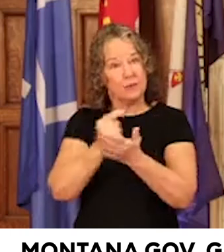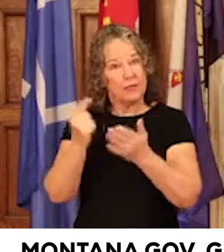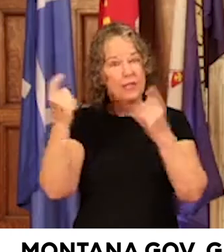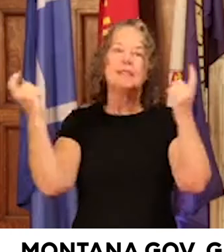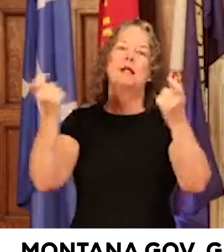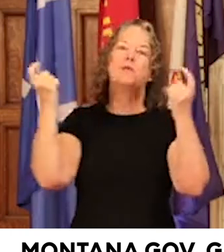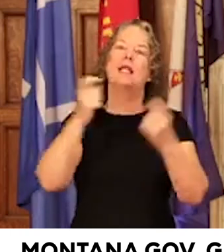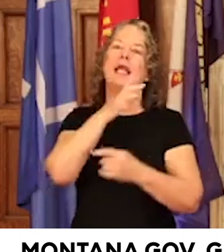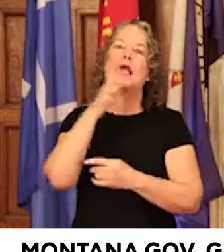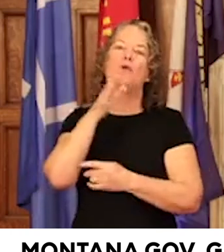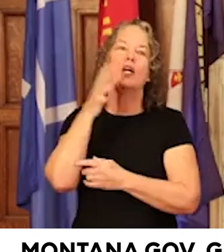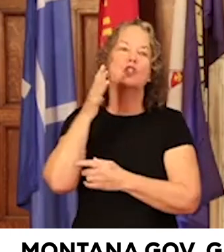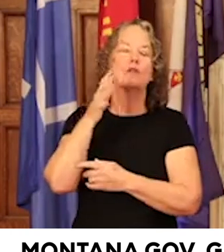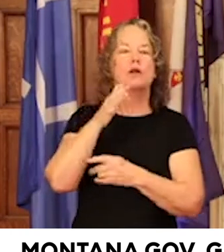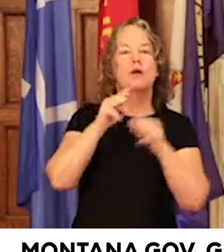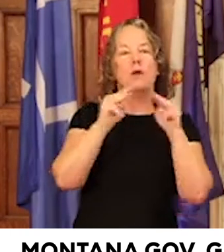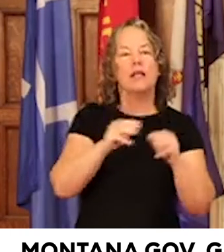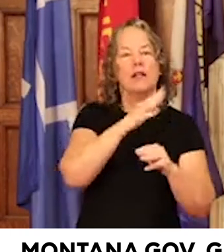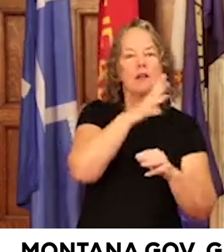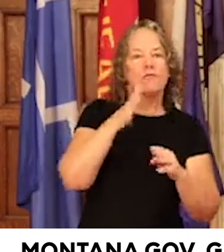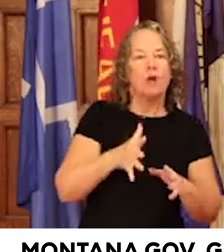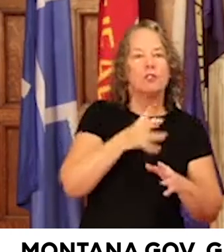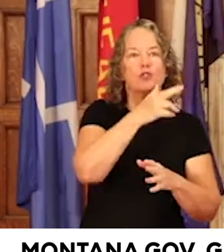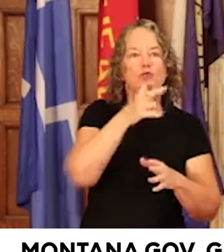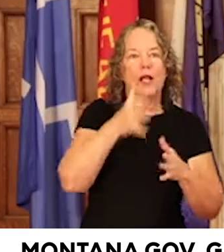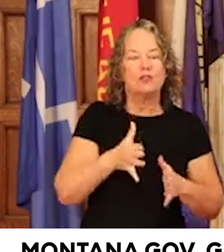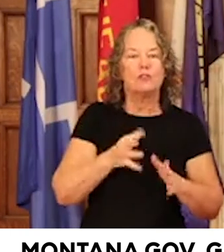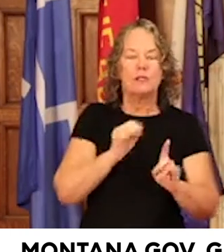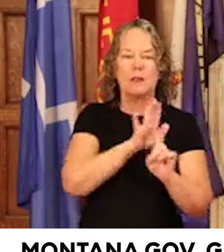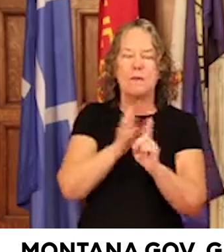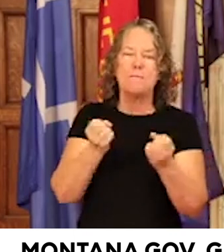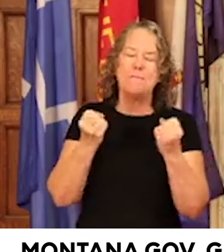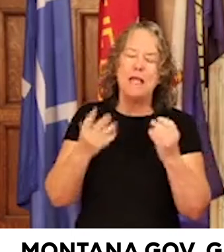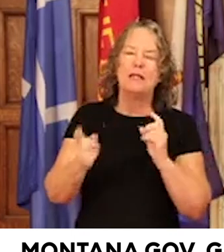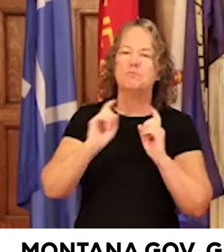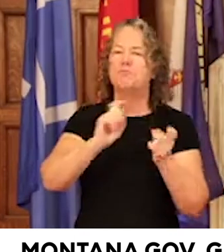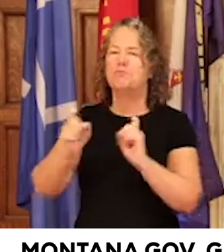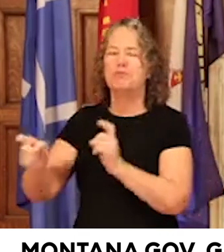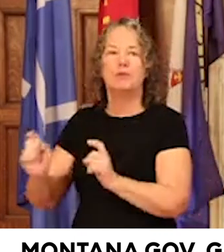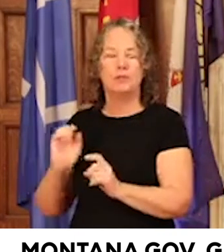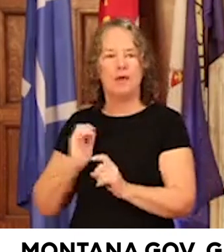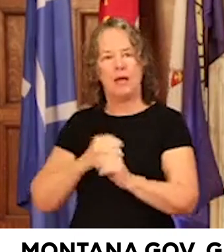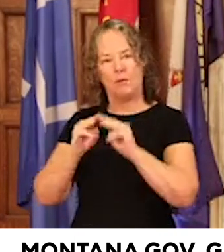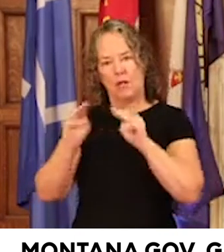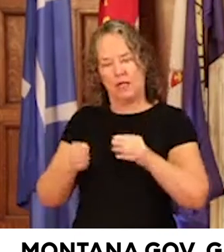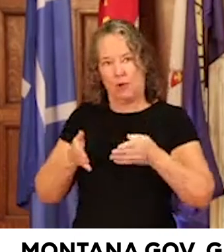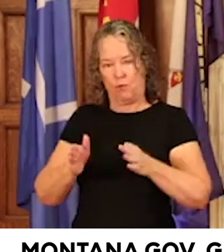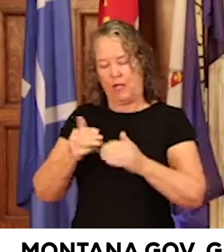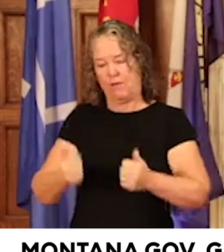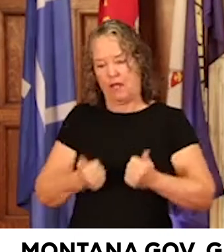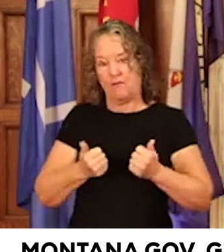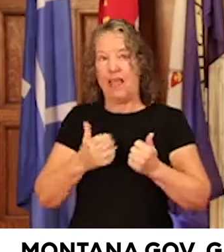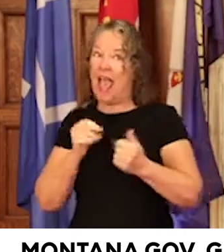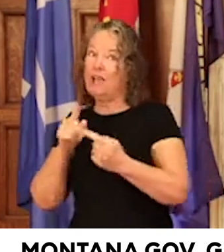agriculture, Montana's farmers and ranchers and their many contributions to our Montana way of life and the world.